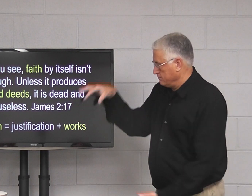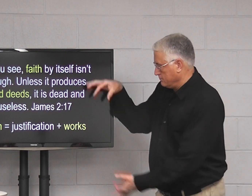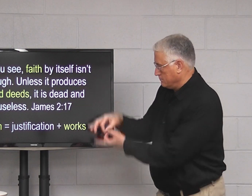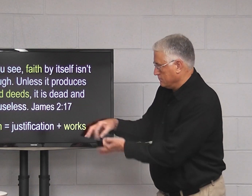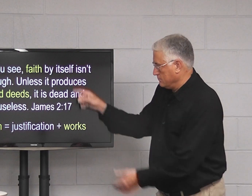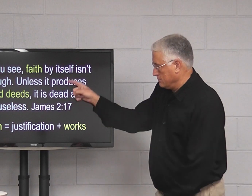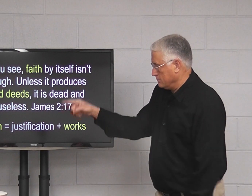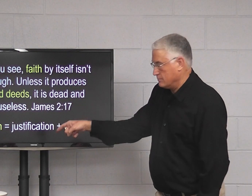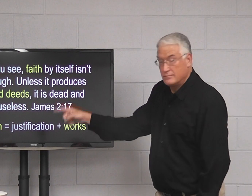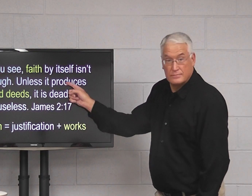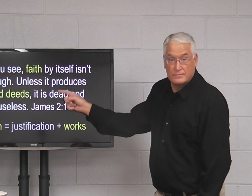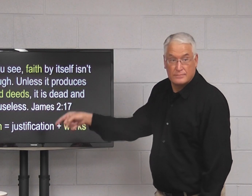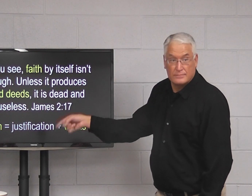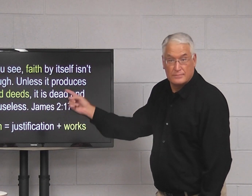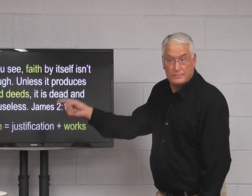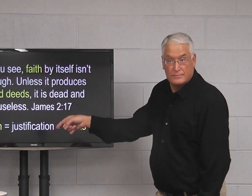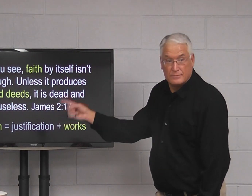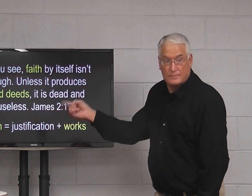faith helps produce our good works.